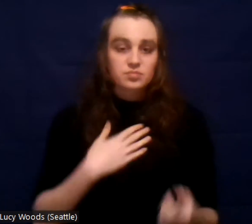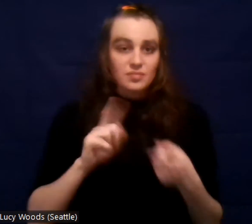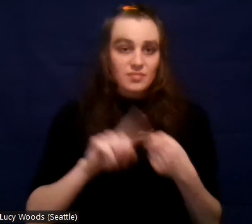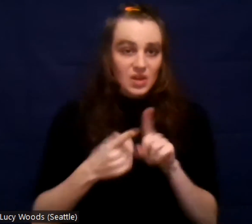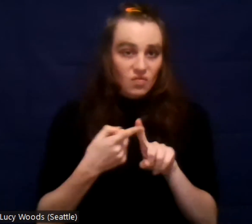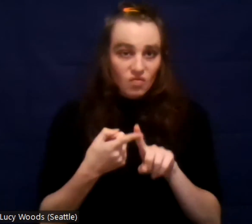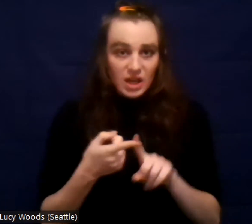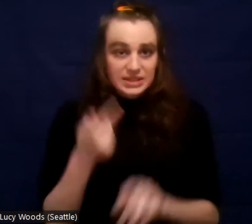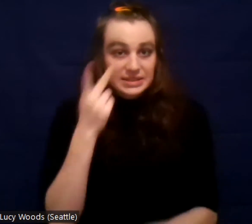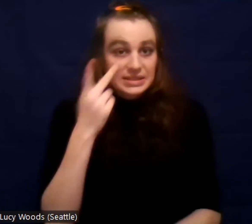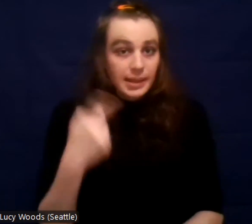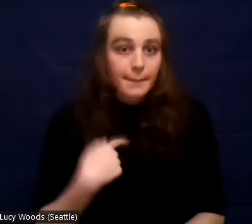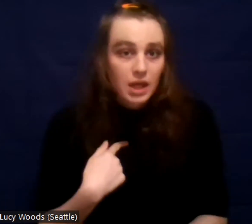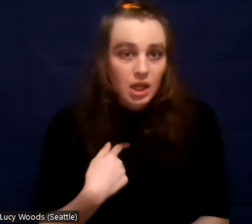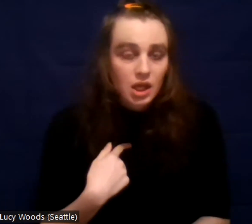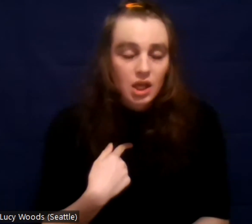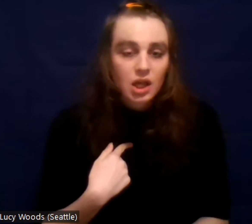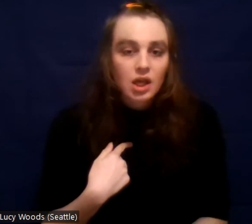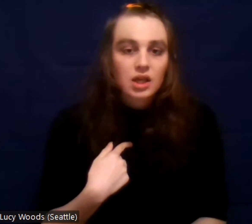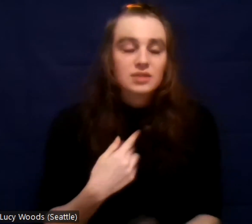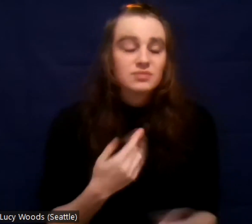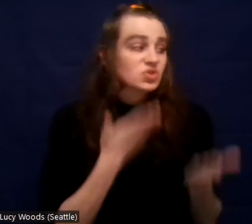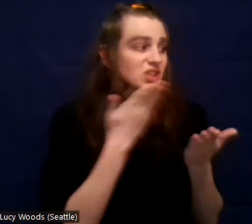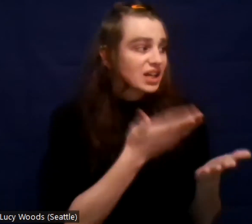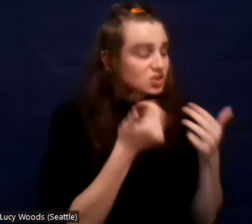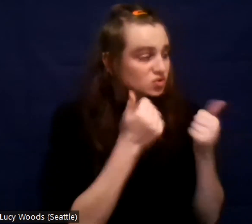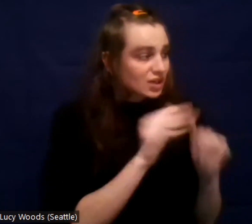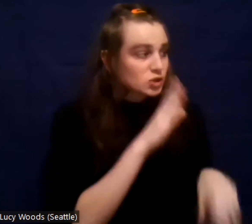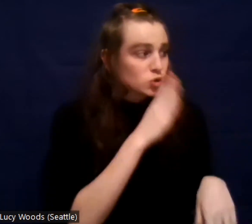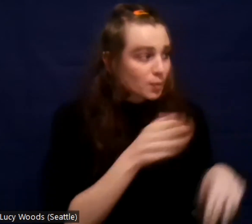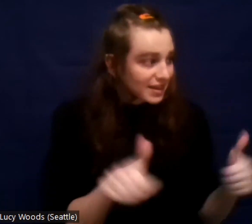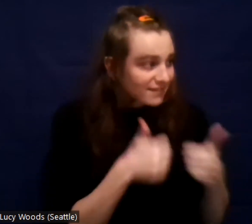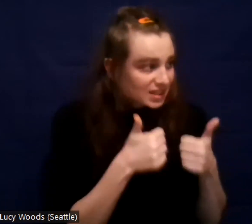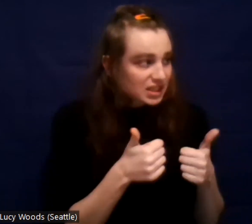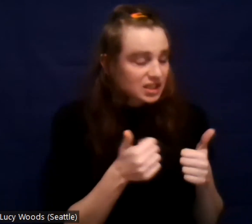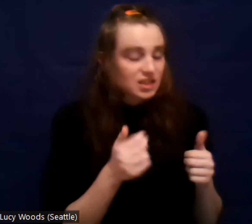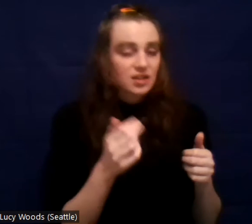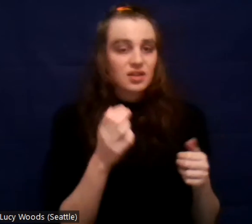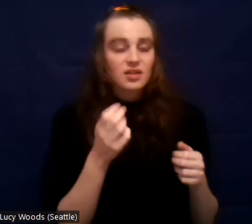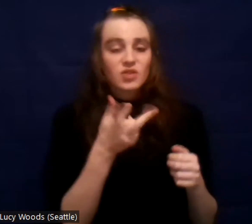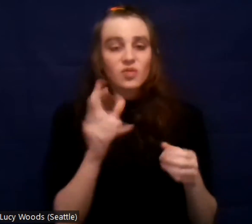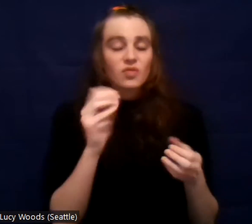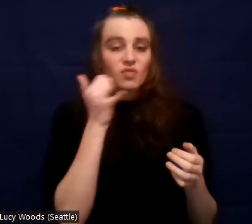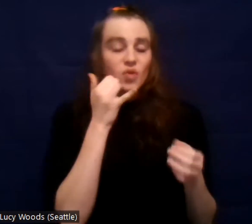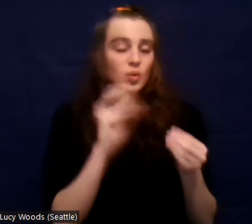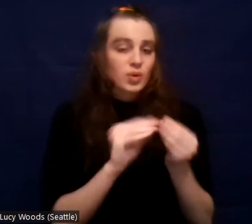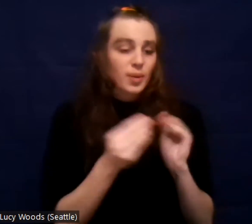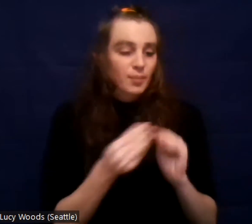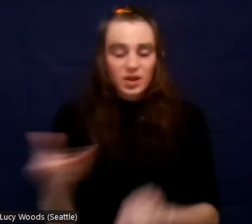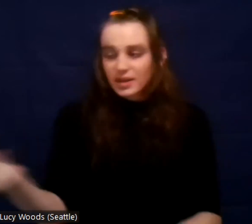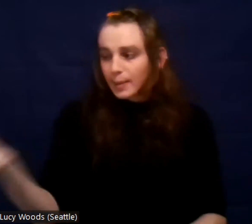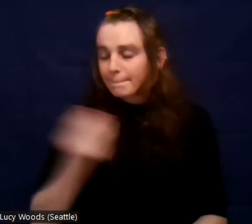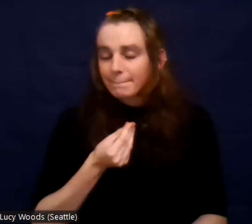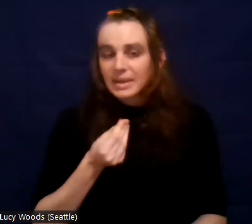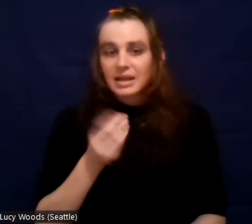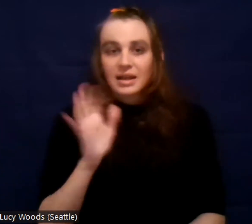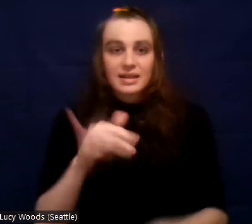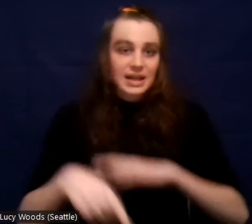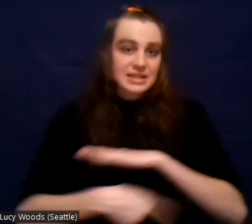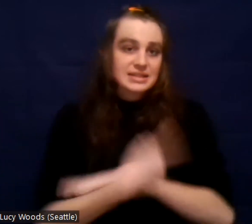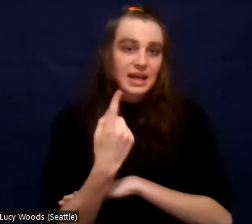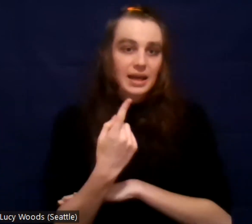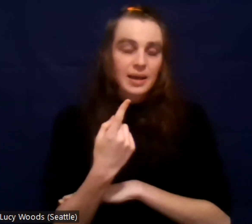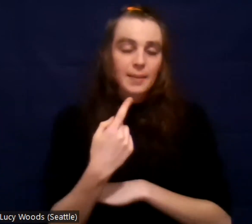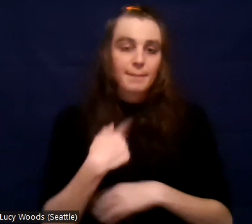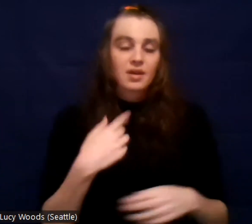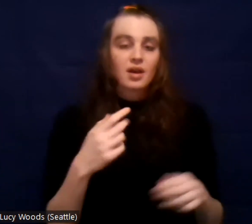he, he suggested maybe I should try sober living. He gave me a few numbers. And that same day I got arrested for stealing